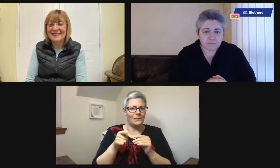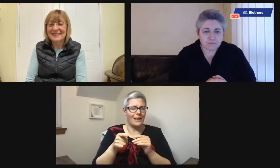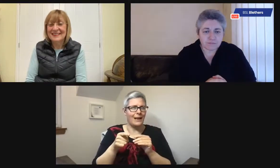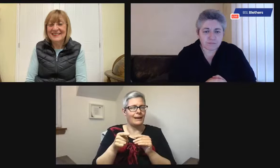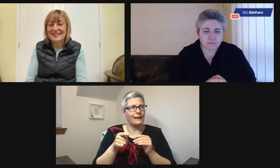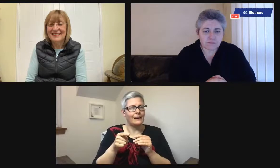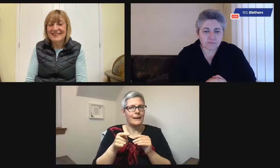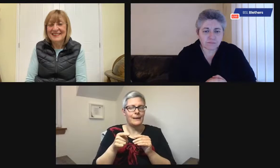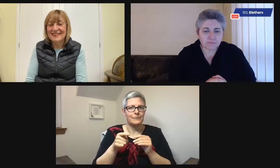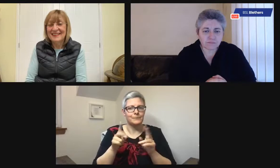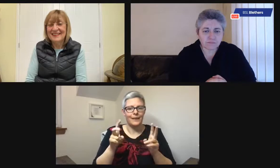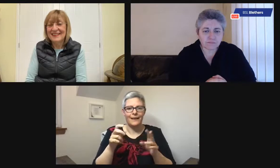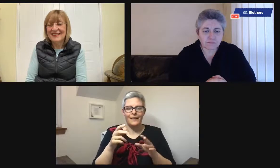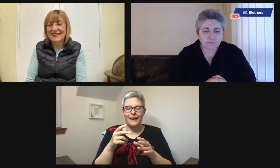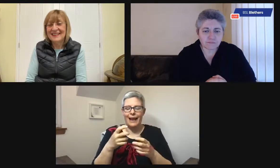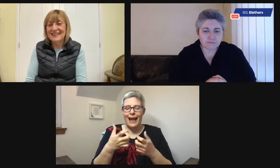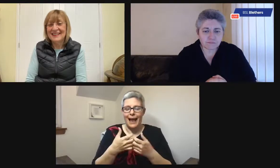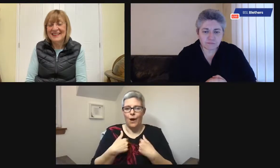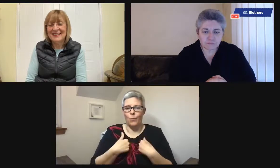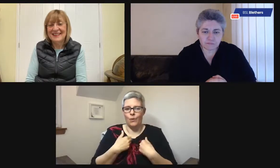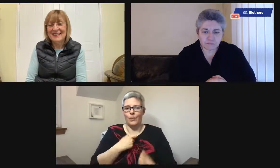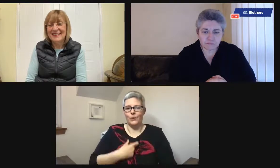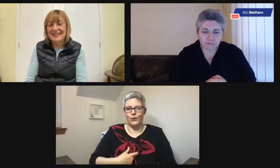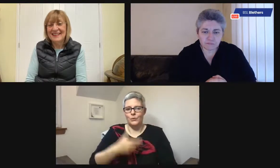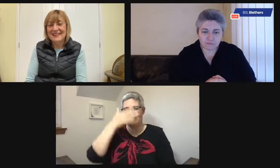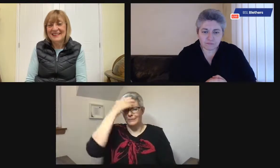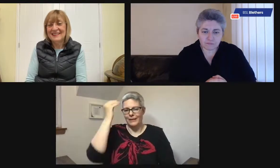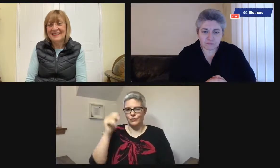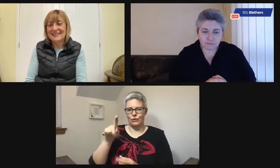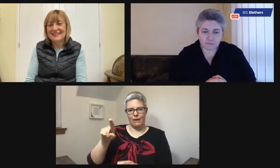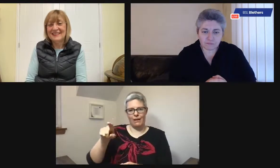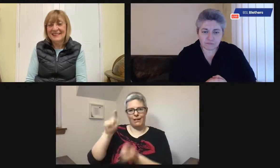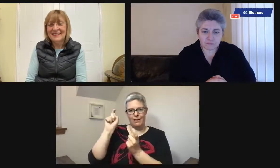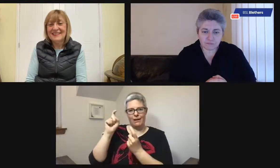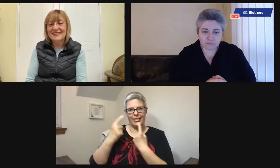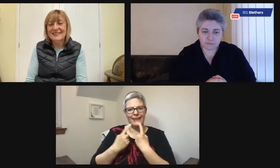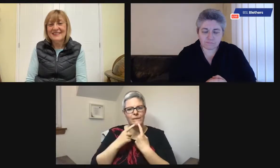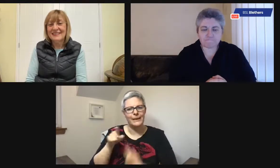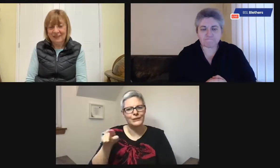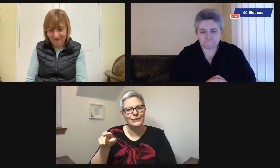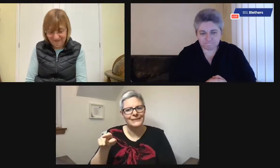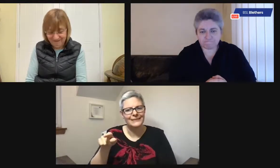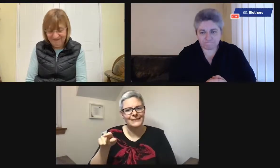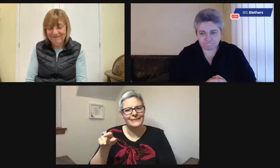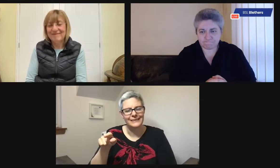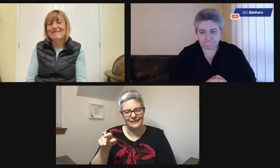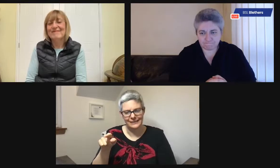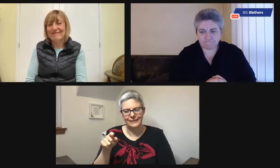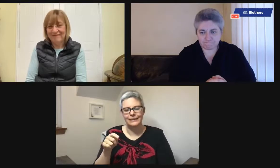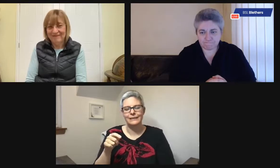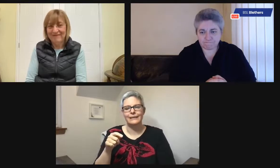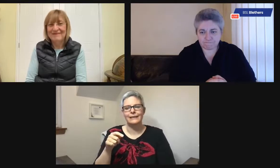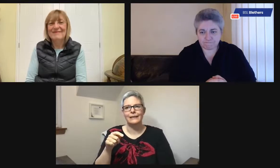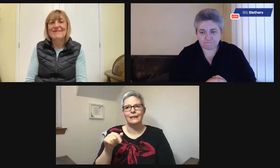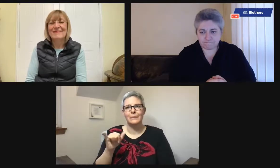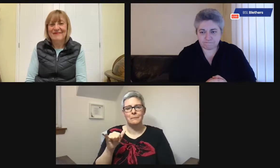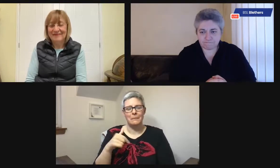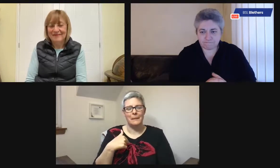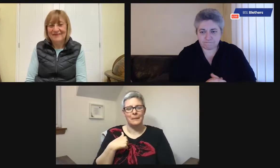Yeah, I think Carolyn makes a good point about, it's about how the person with